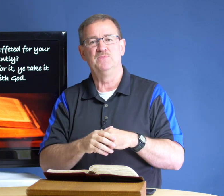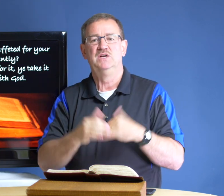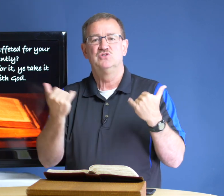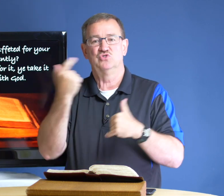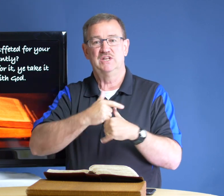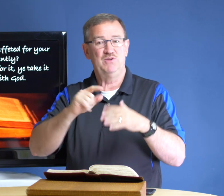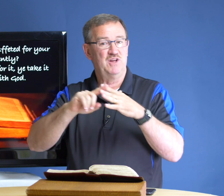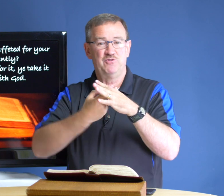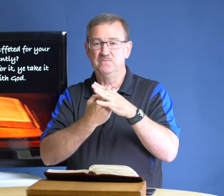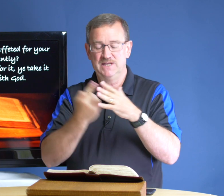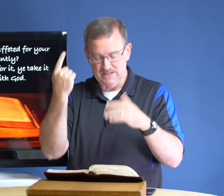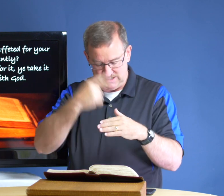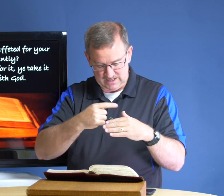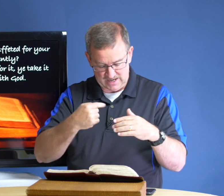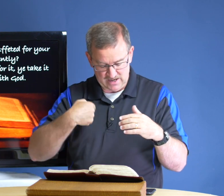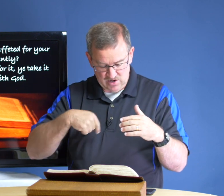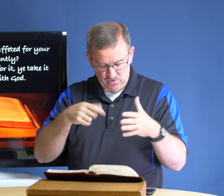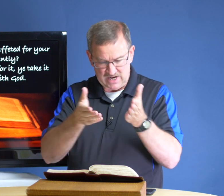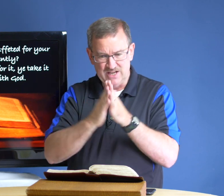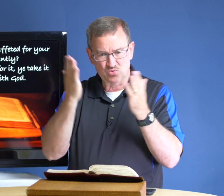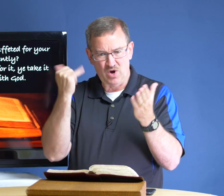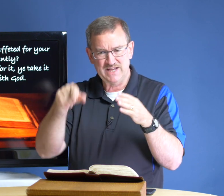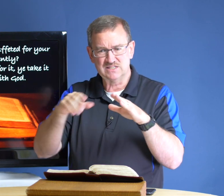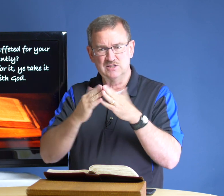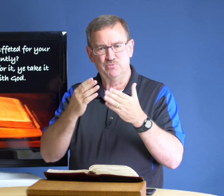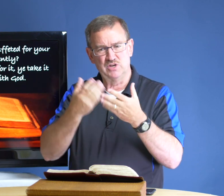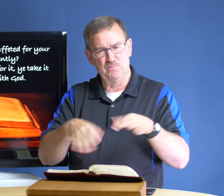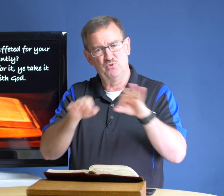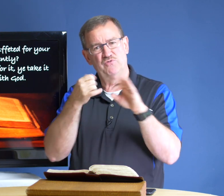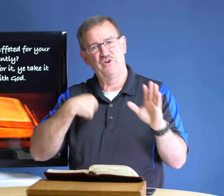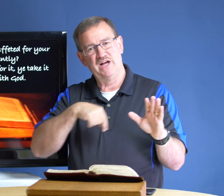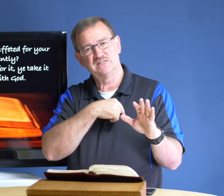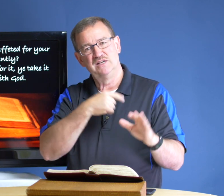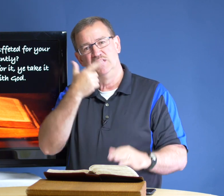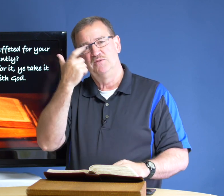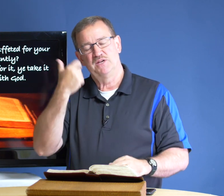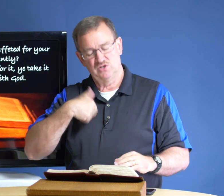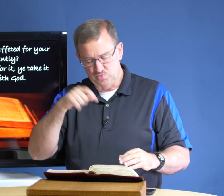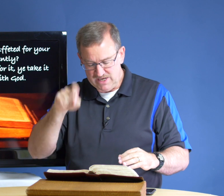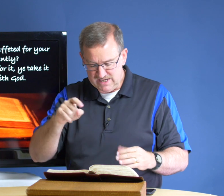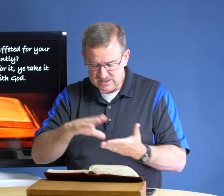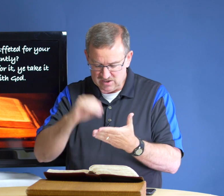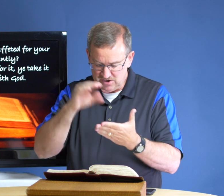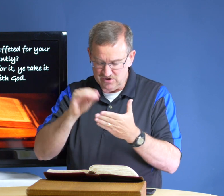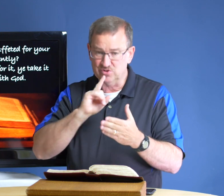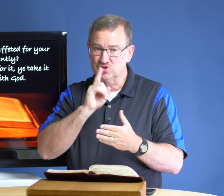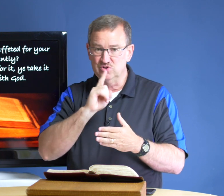so today right from the beginning today we're going to ask why is this book important for us because we need to learn the truth